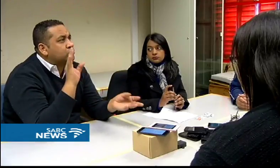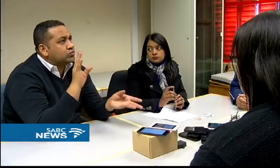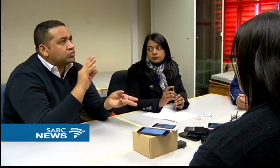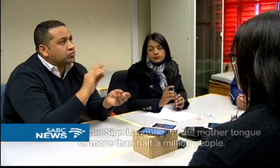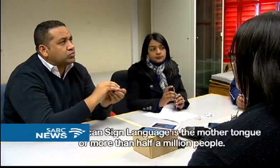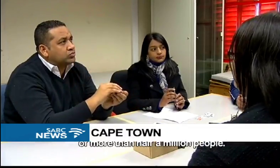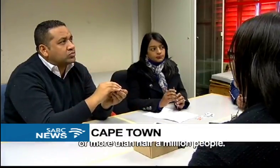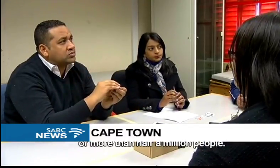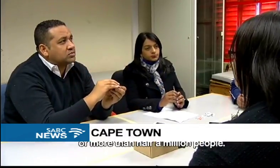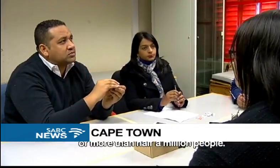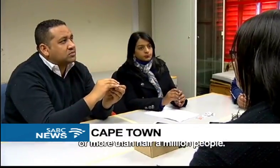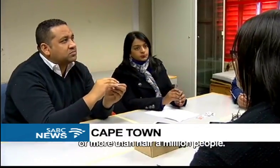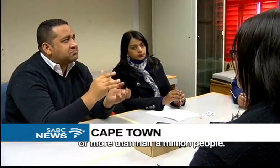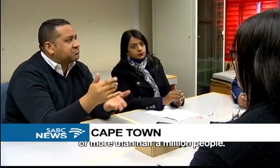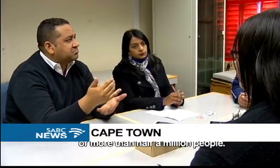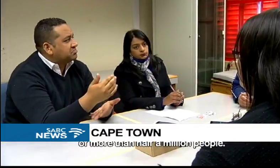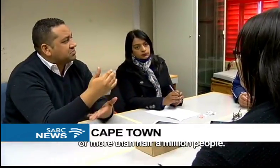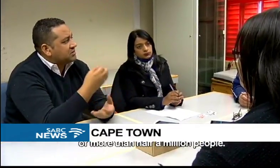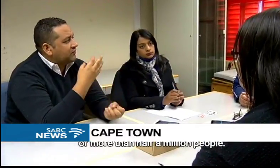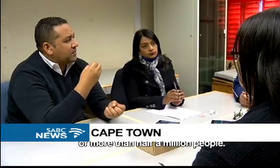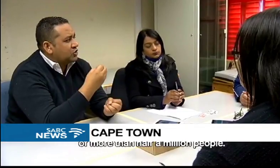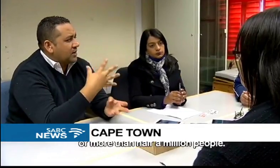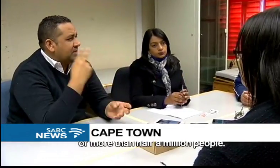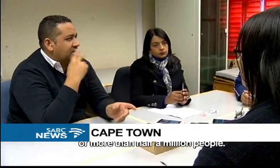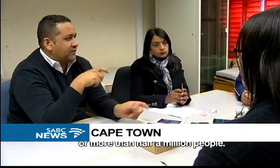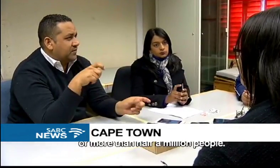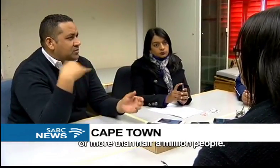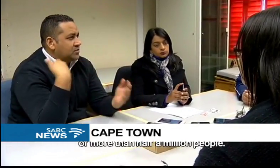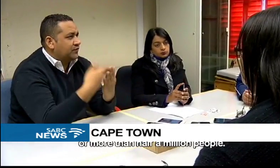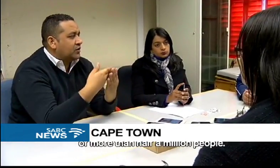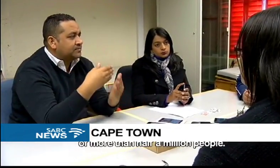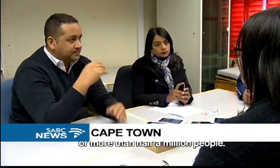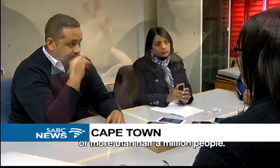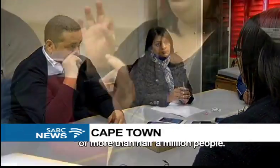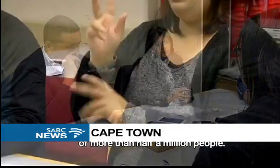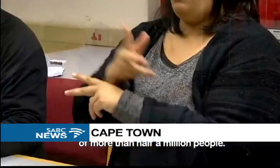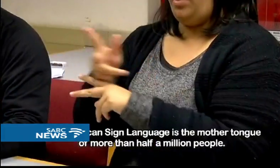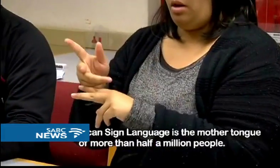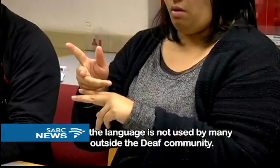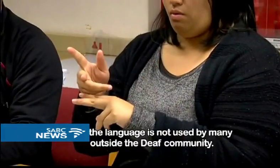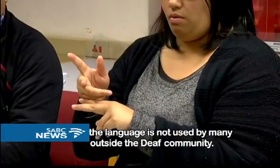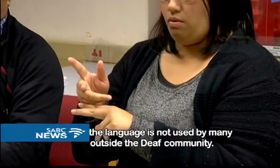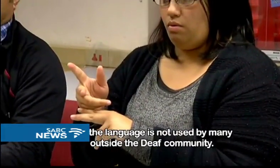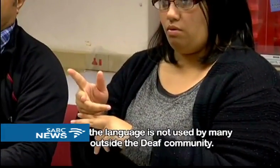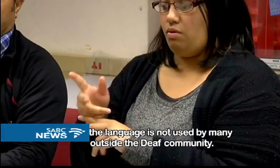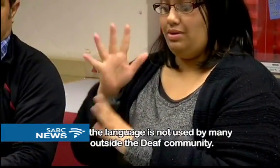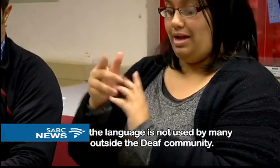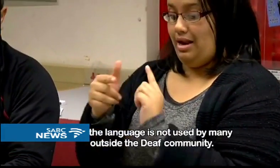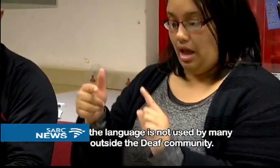South African Sign Language is the mother tongue of more than half a million people. But the language is not used by